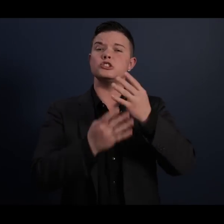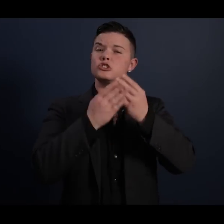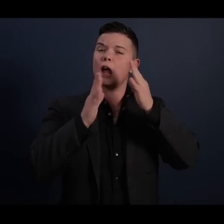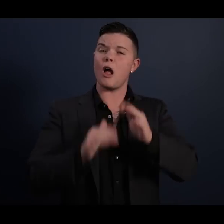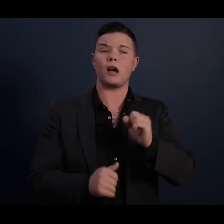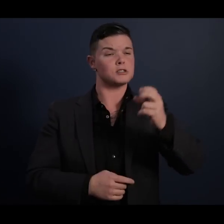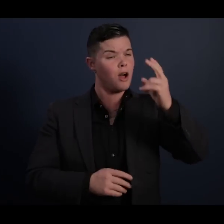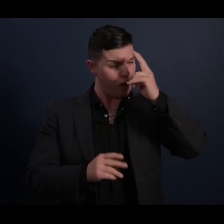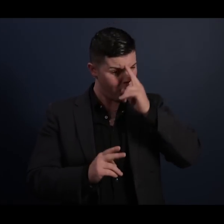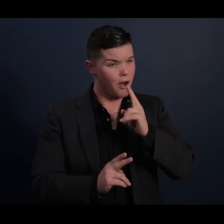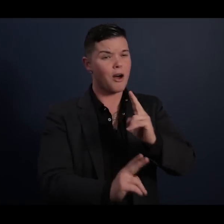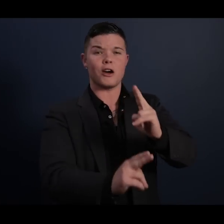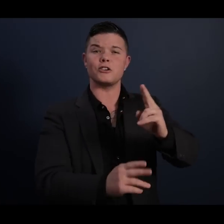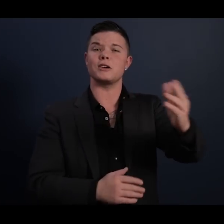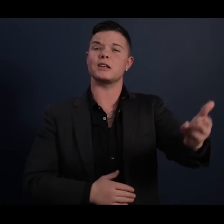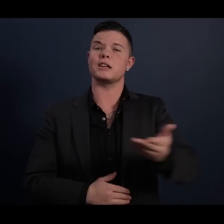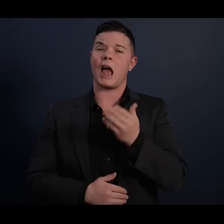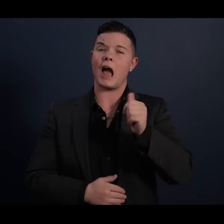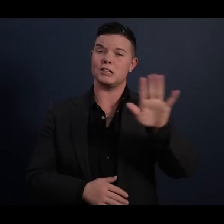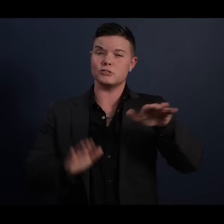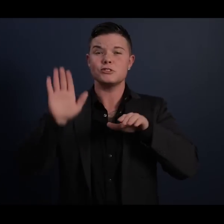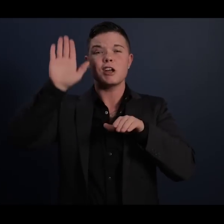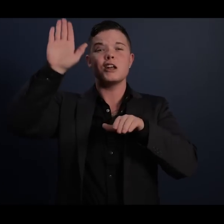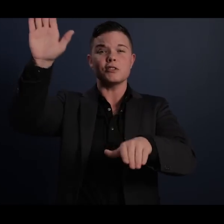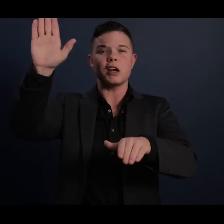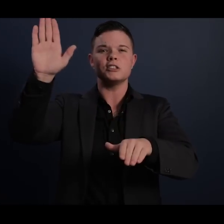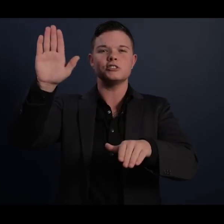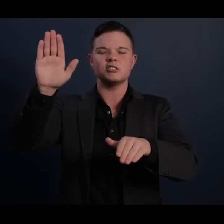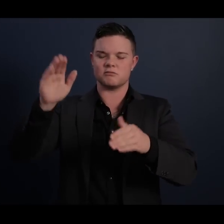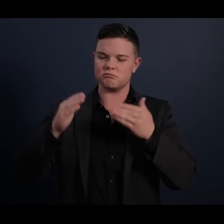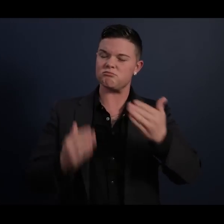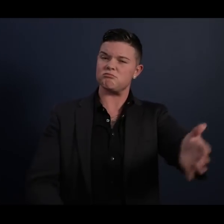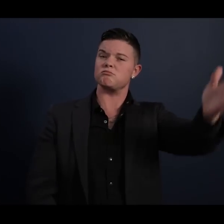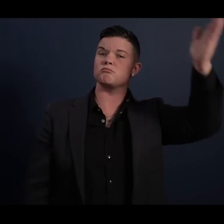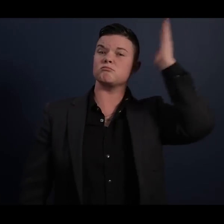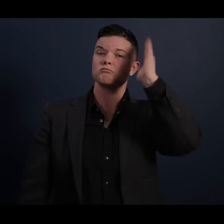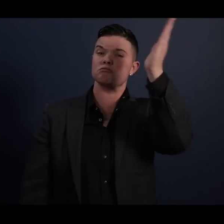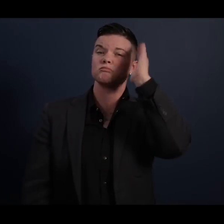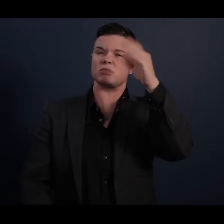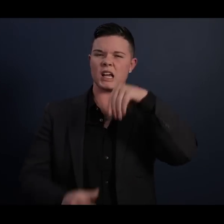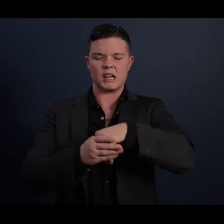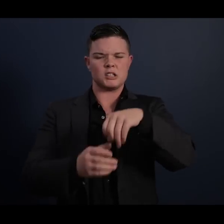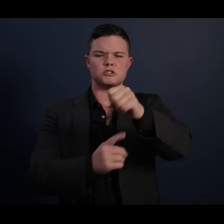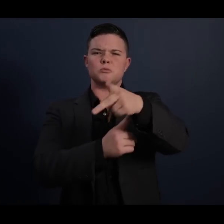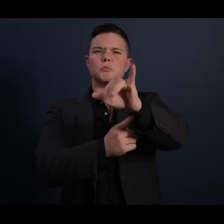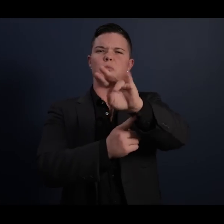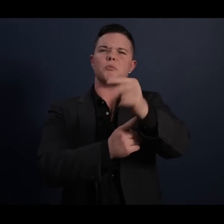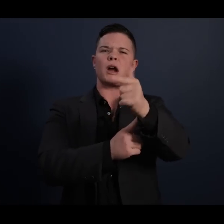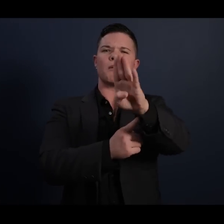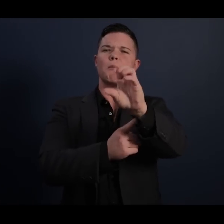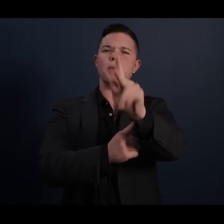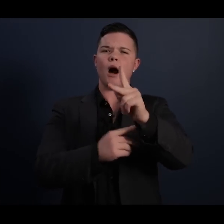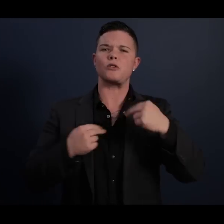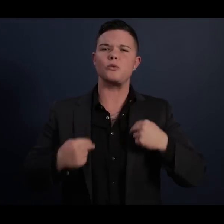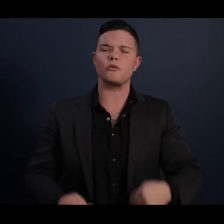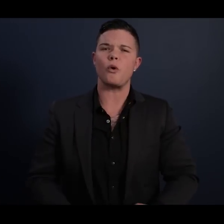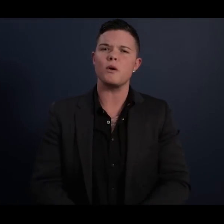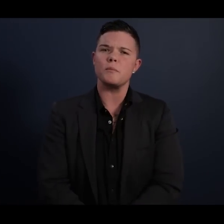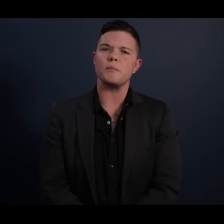at his inauguration, taking a pitch in a Springbok uniform, turning